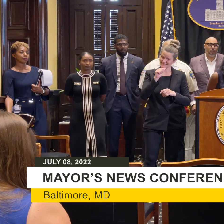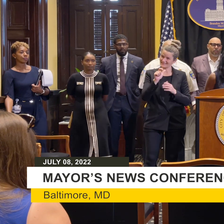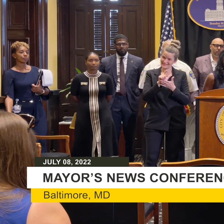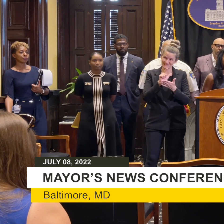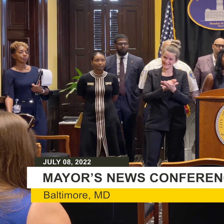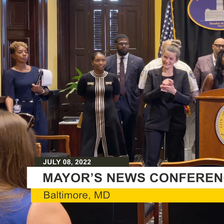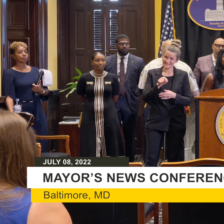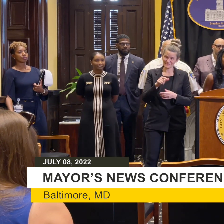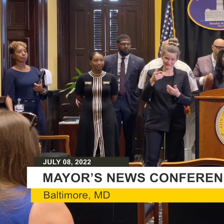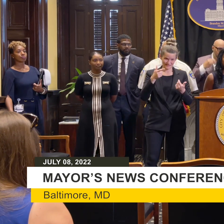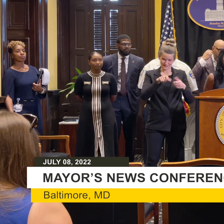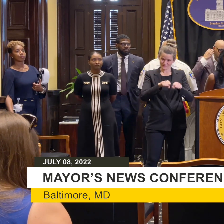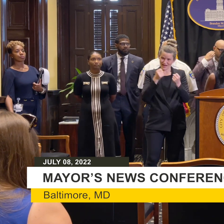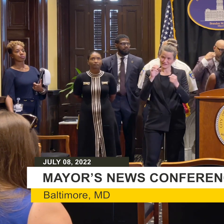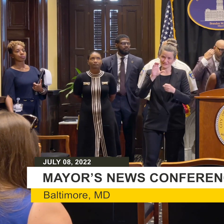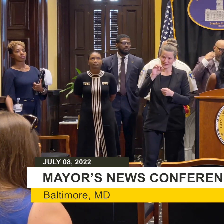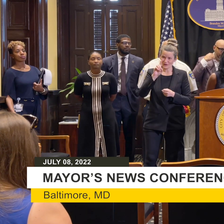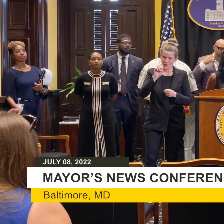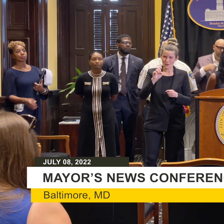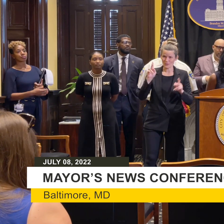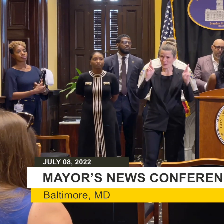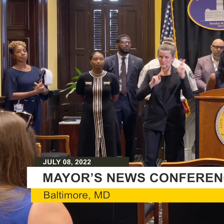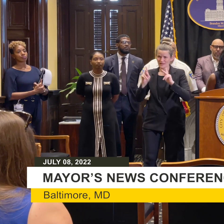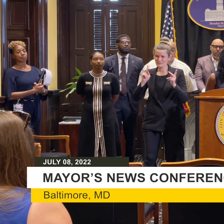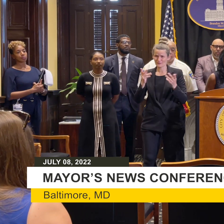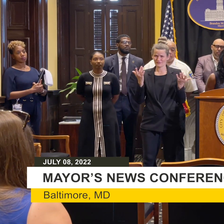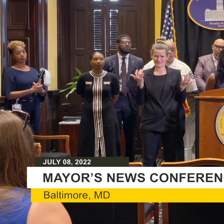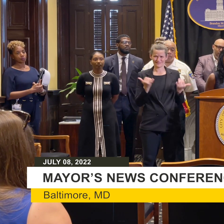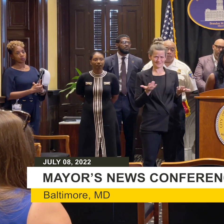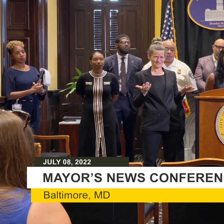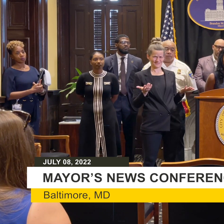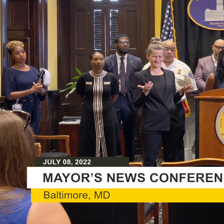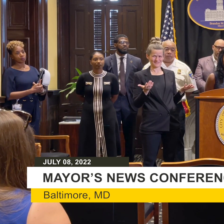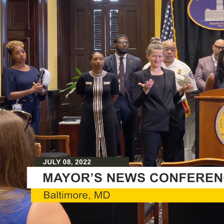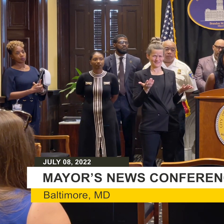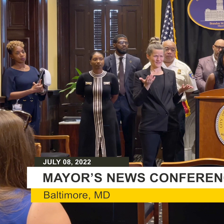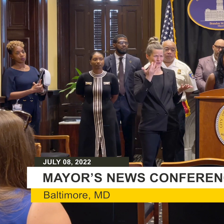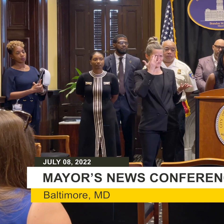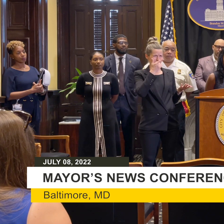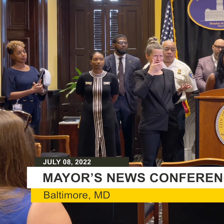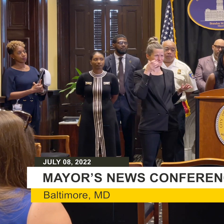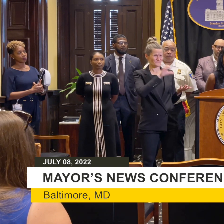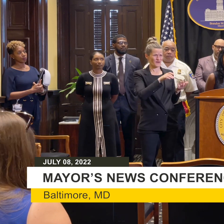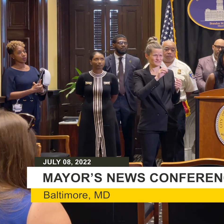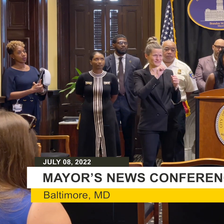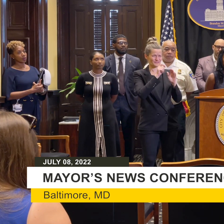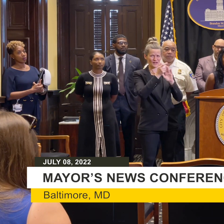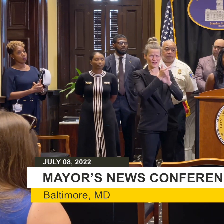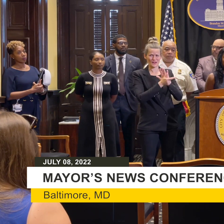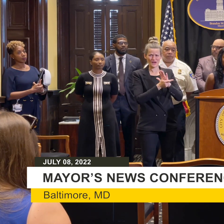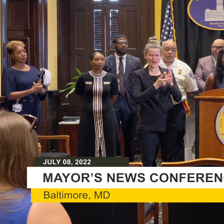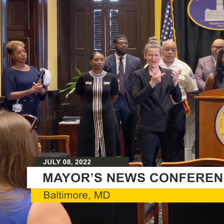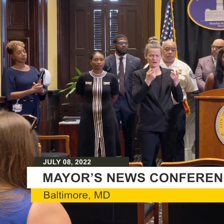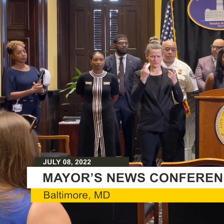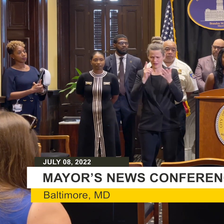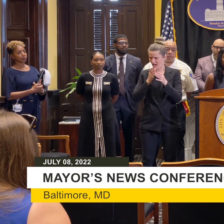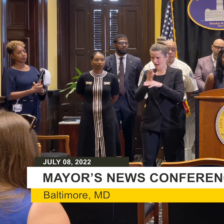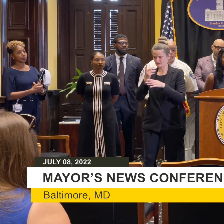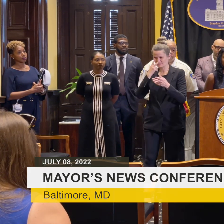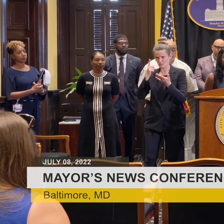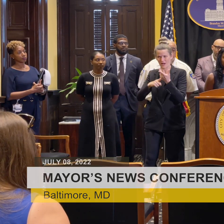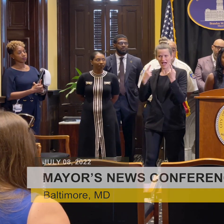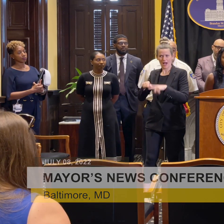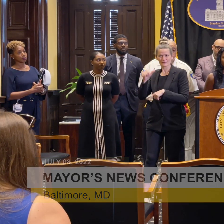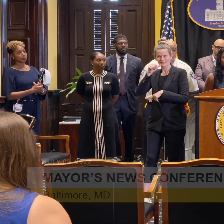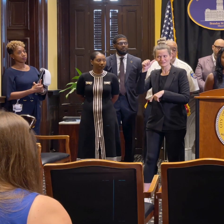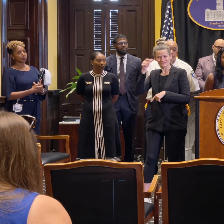it's, people want to know why aren't these laws being enforced when we saw something happen like yesterday. Commissioner Harrison, can you, do you have a comment? You spoke